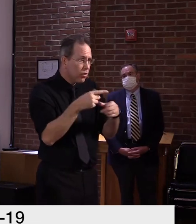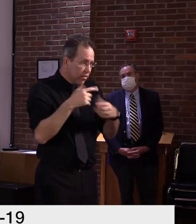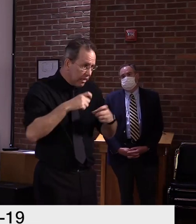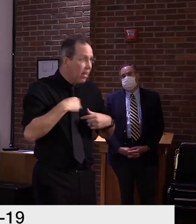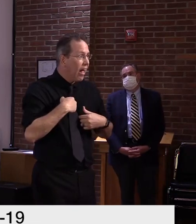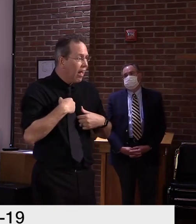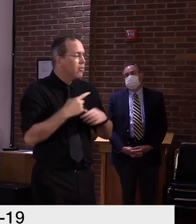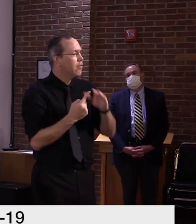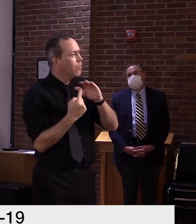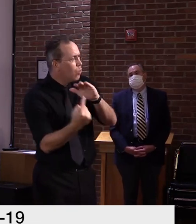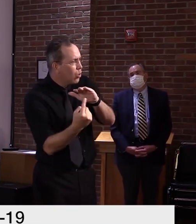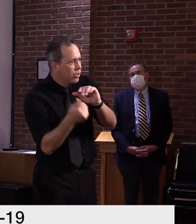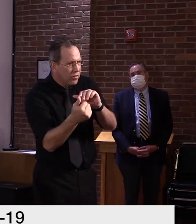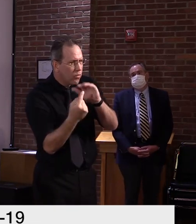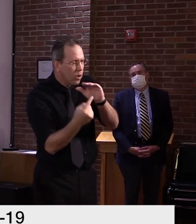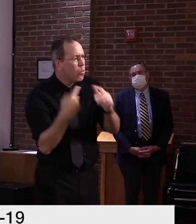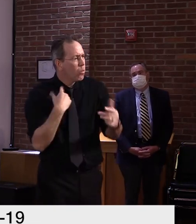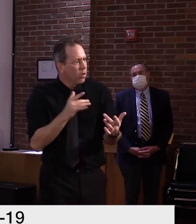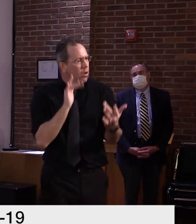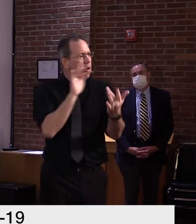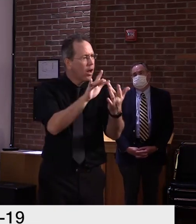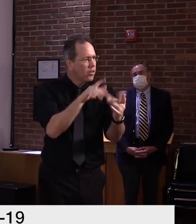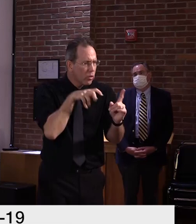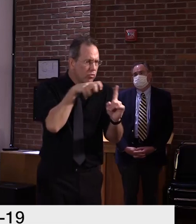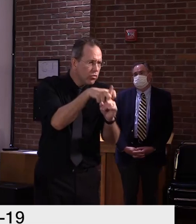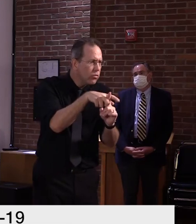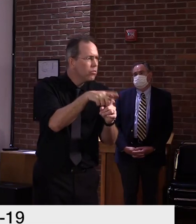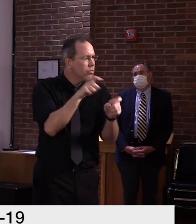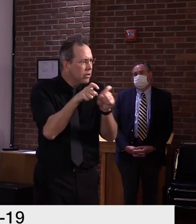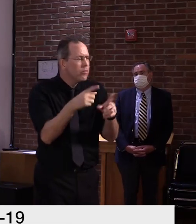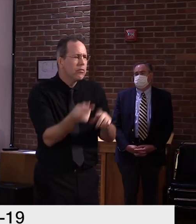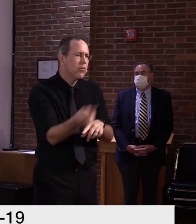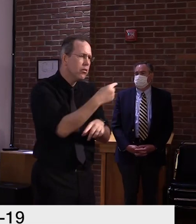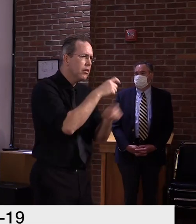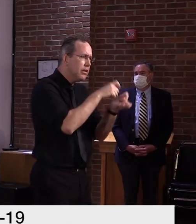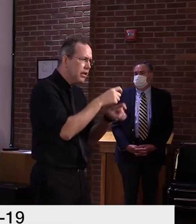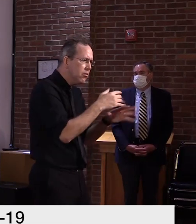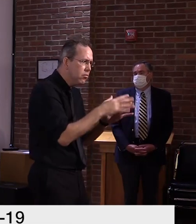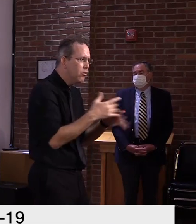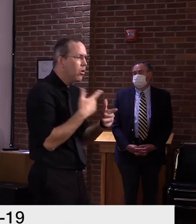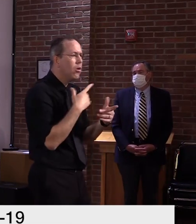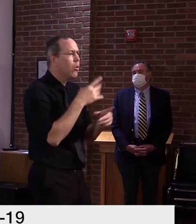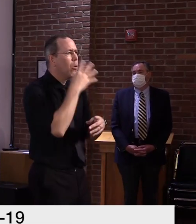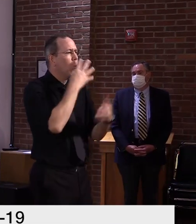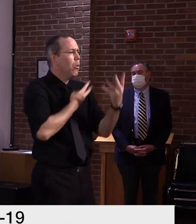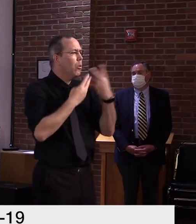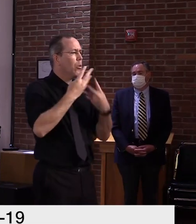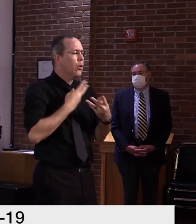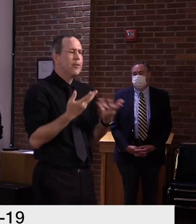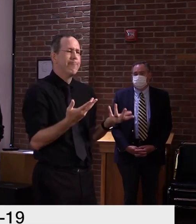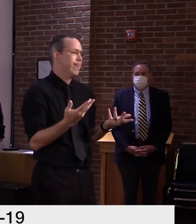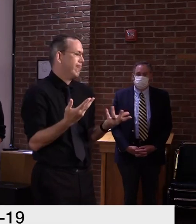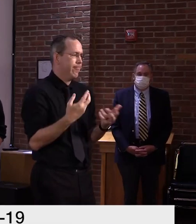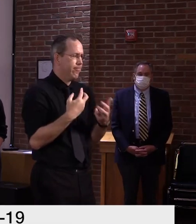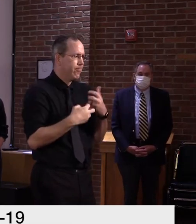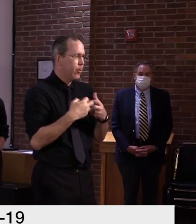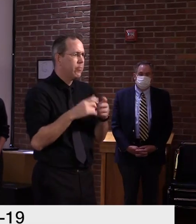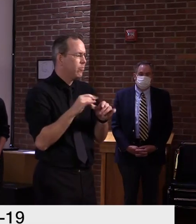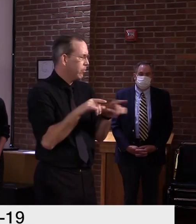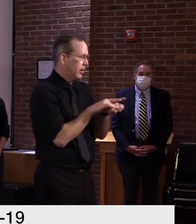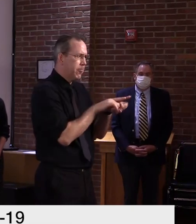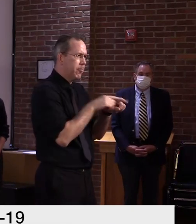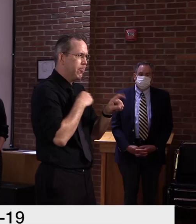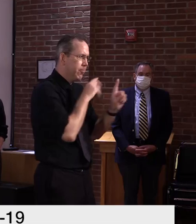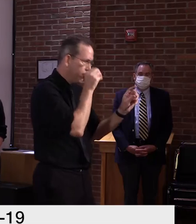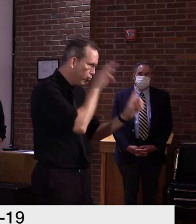underway. So it's just a matter then of awaiting the result to see if one can change their behavior